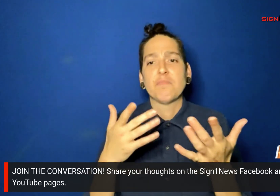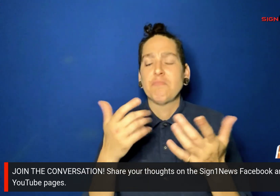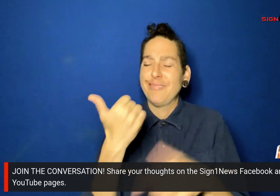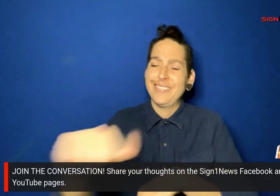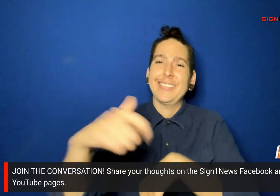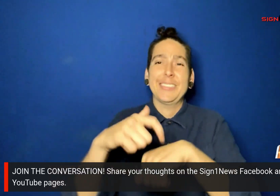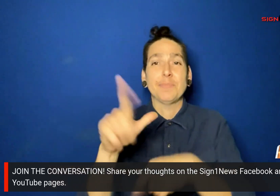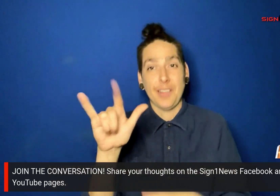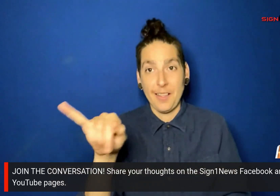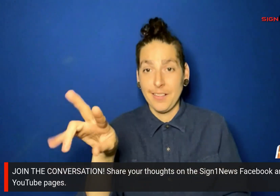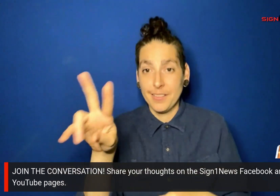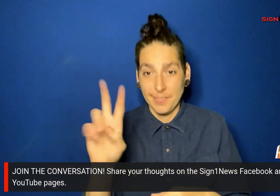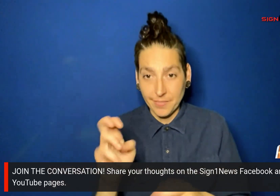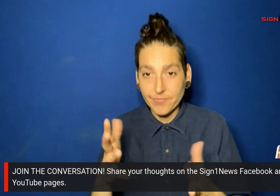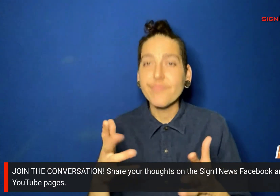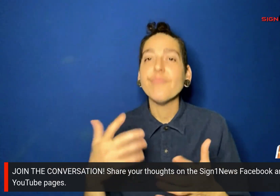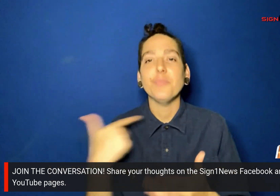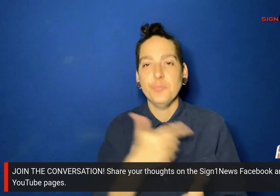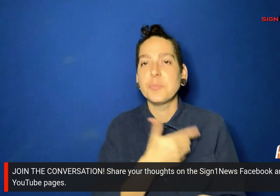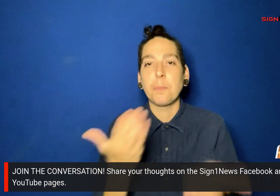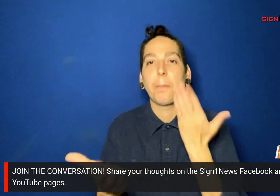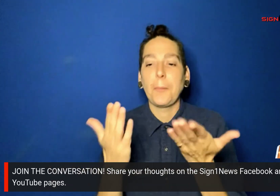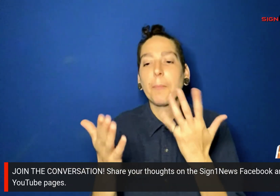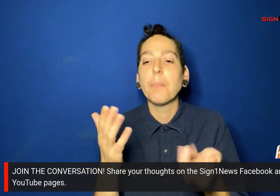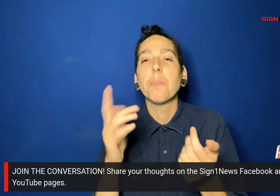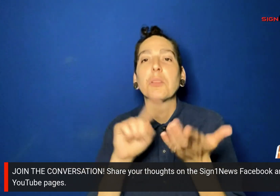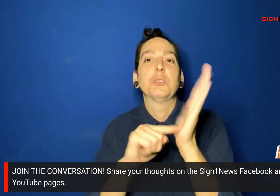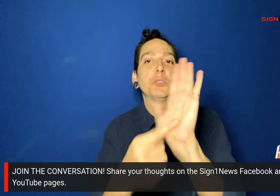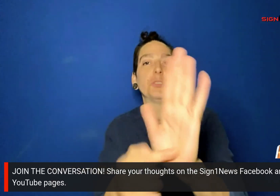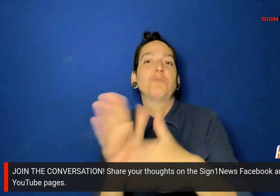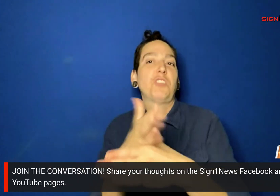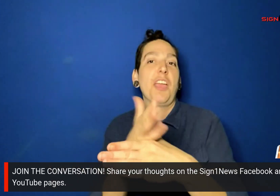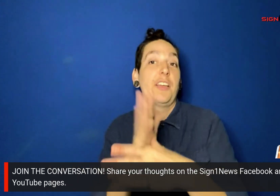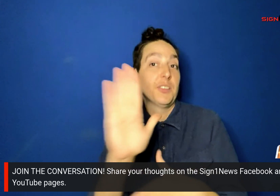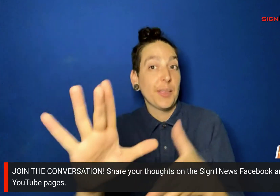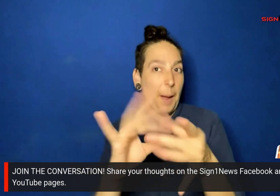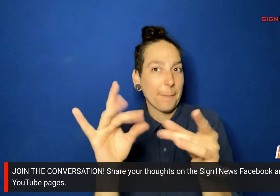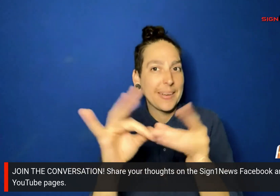at any time during any of the live shows. We might even share your comment.